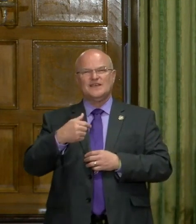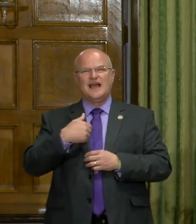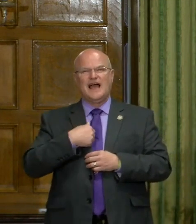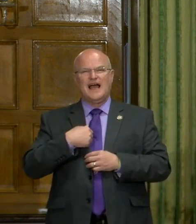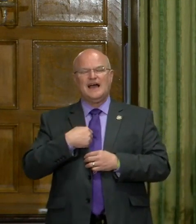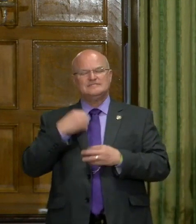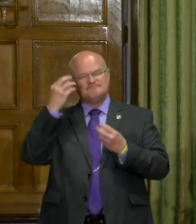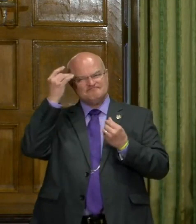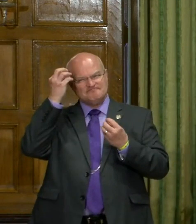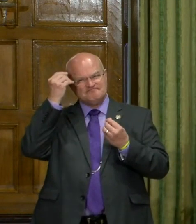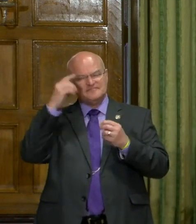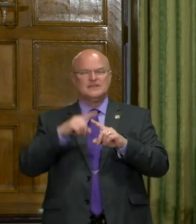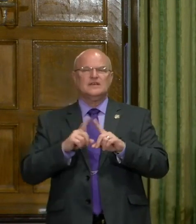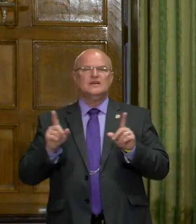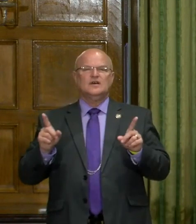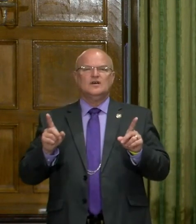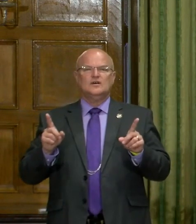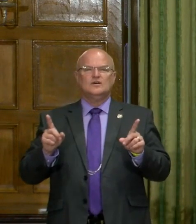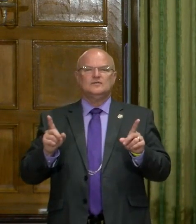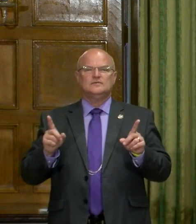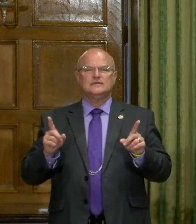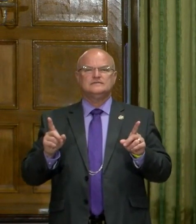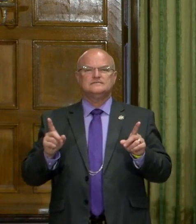I've, I've given that thought. But, uh,